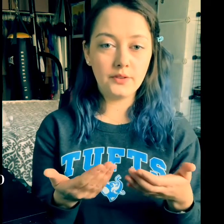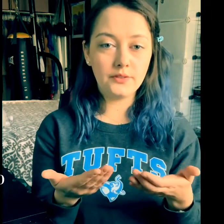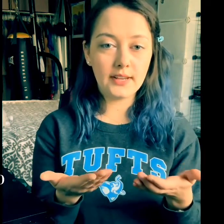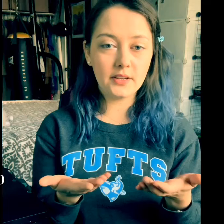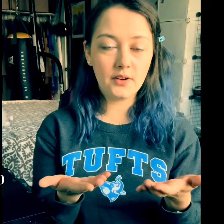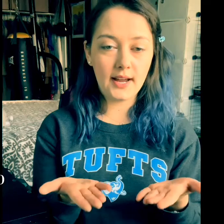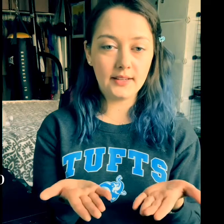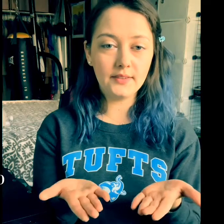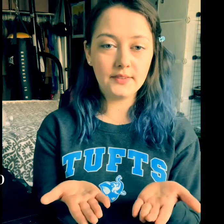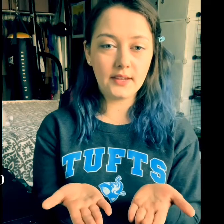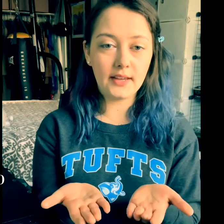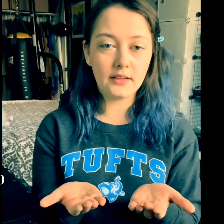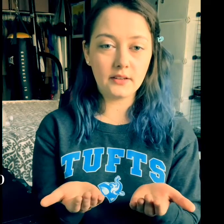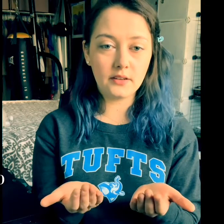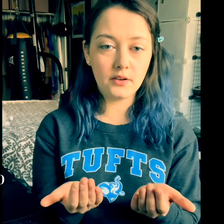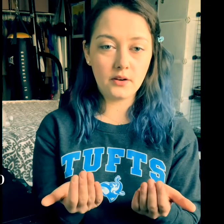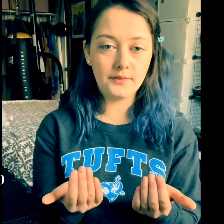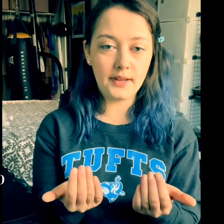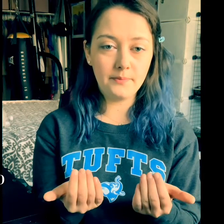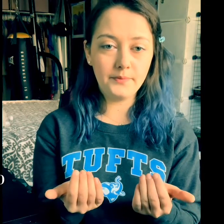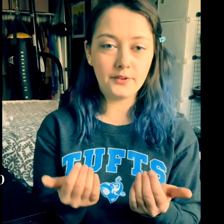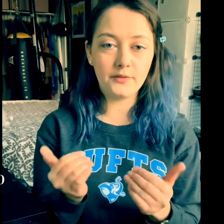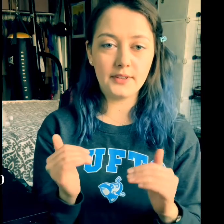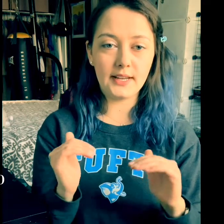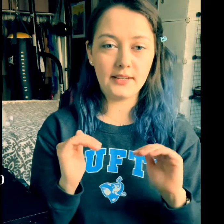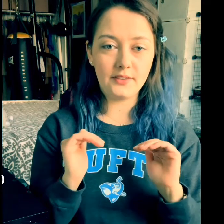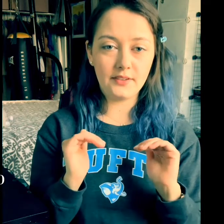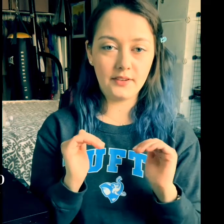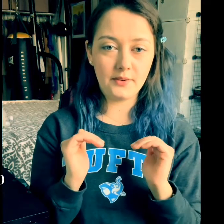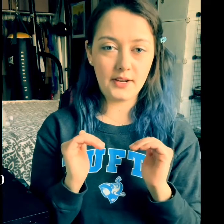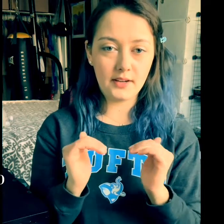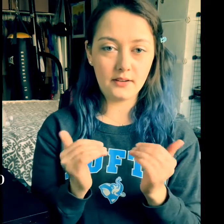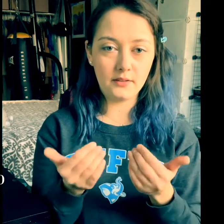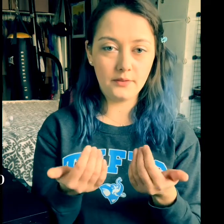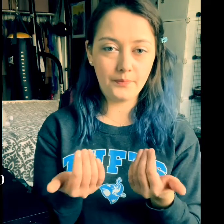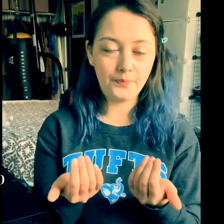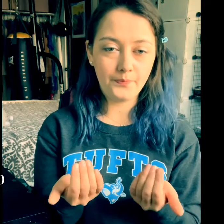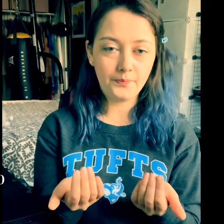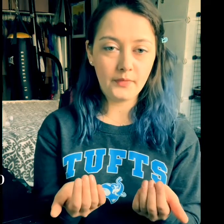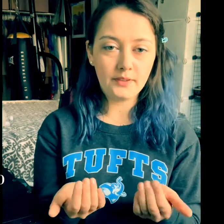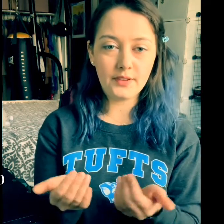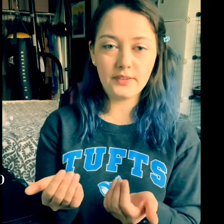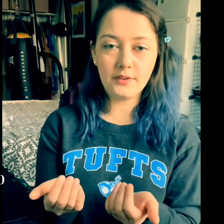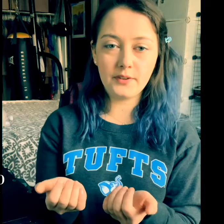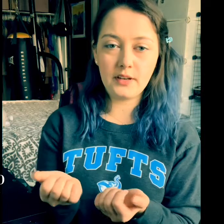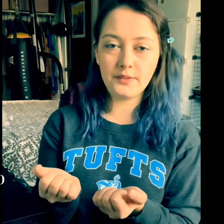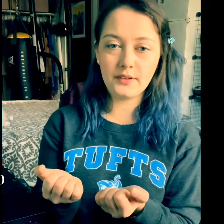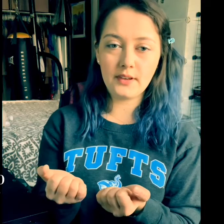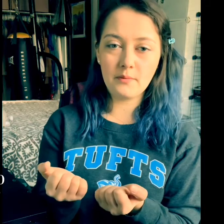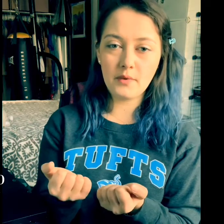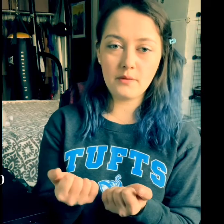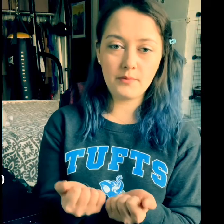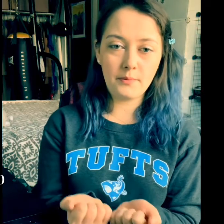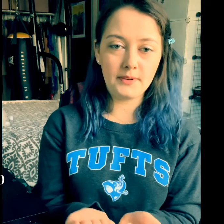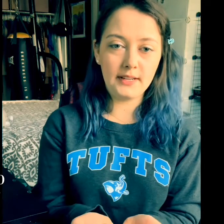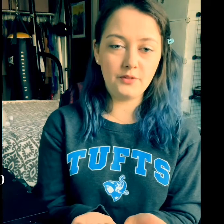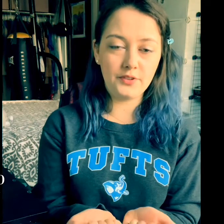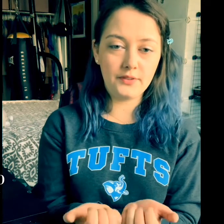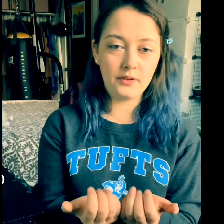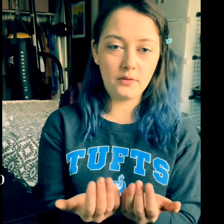take your hands and curve them Sort of a 90 degree angle So instead of closing them properly you just do